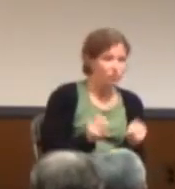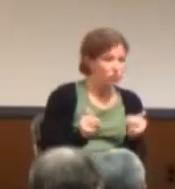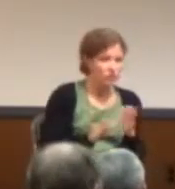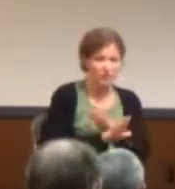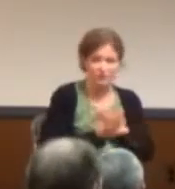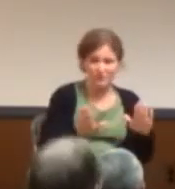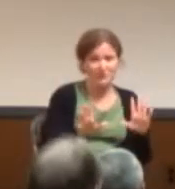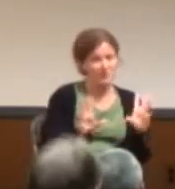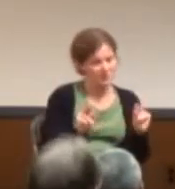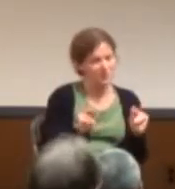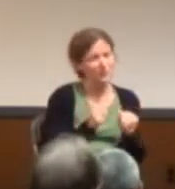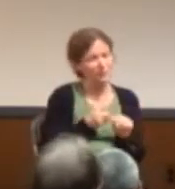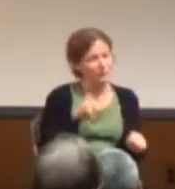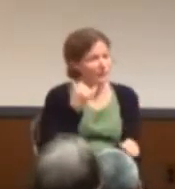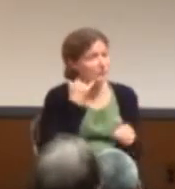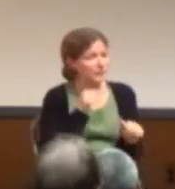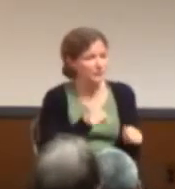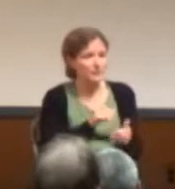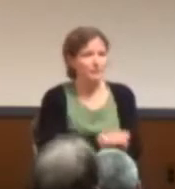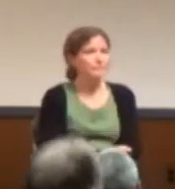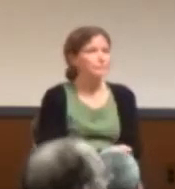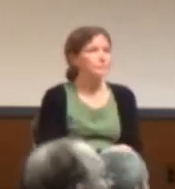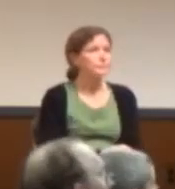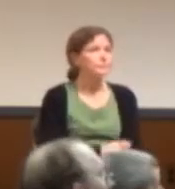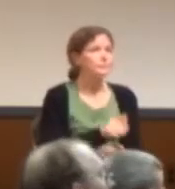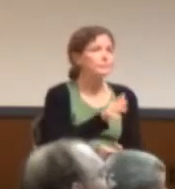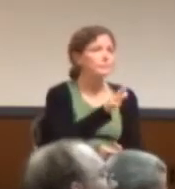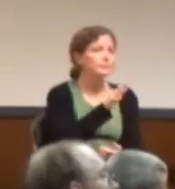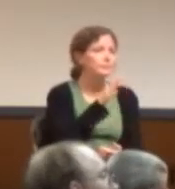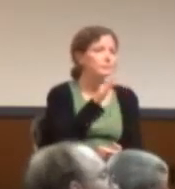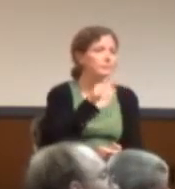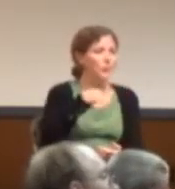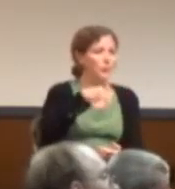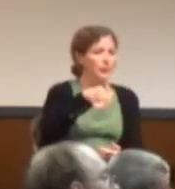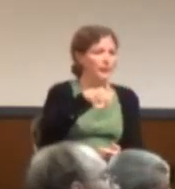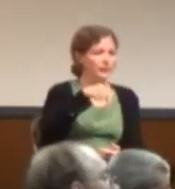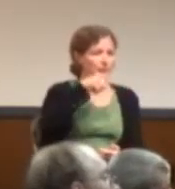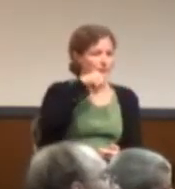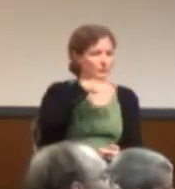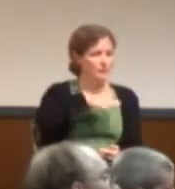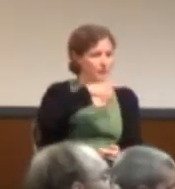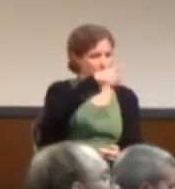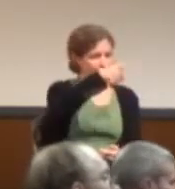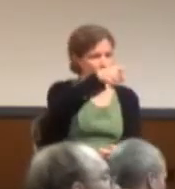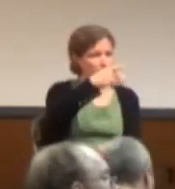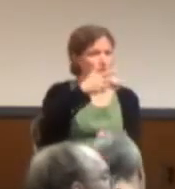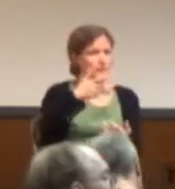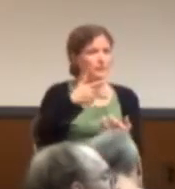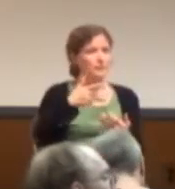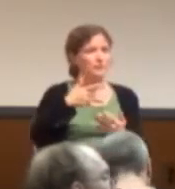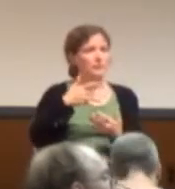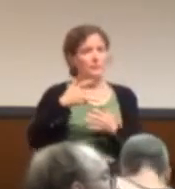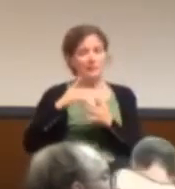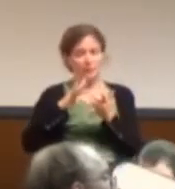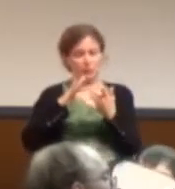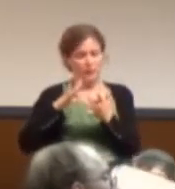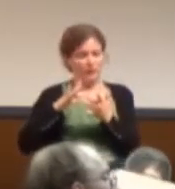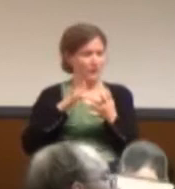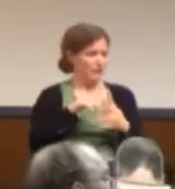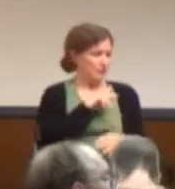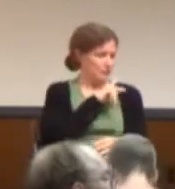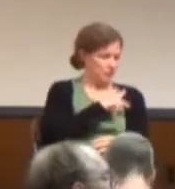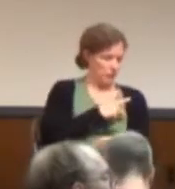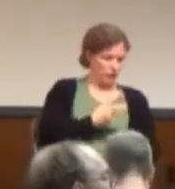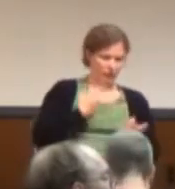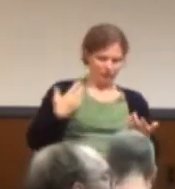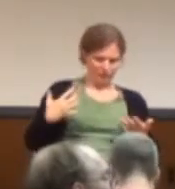that. Right there. In terms of the intersection between what you do on the internet and your personal